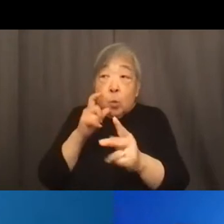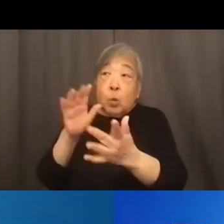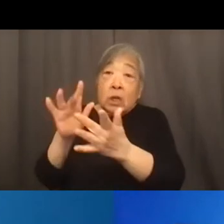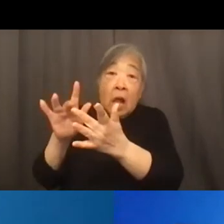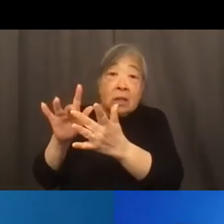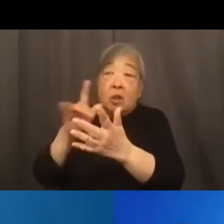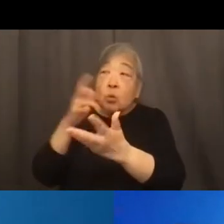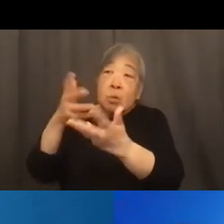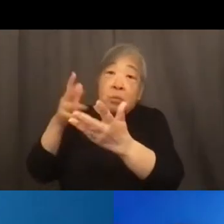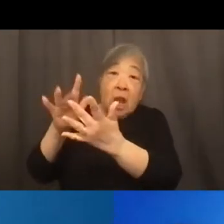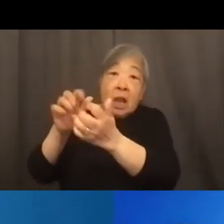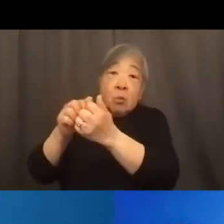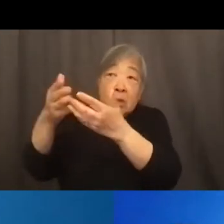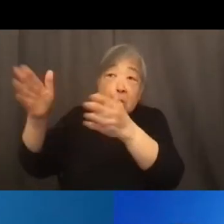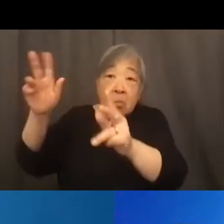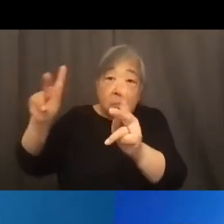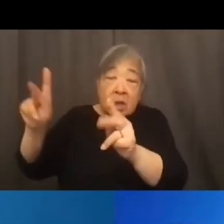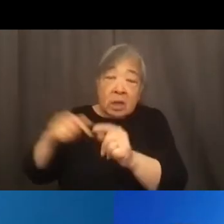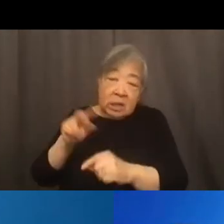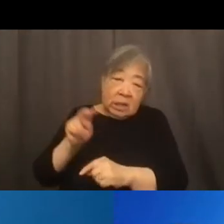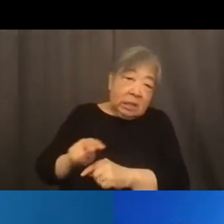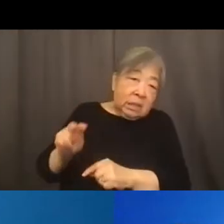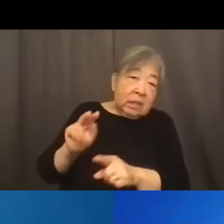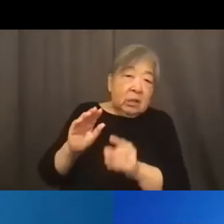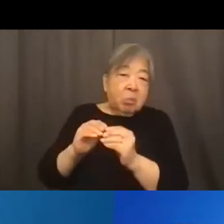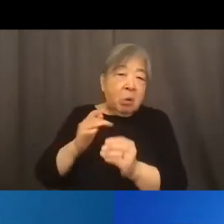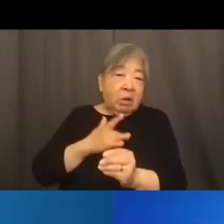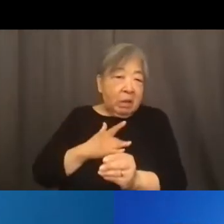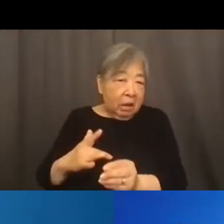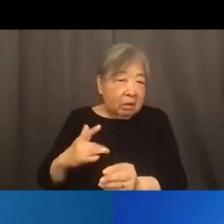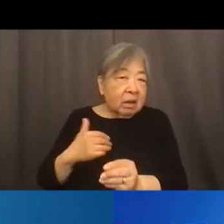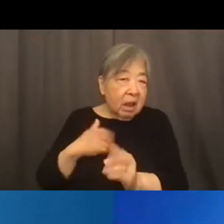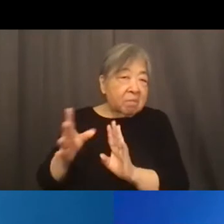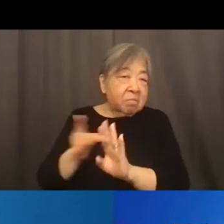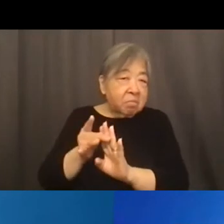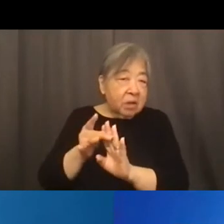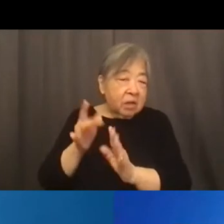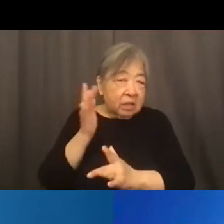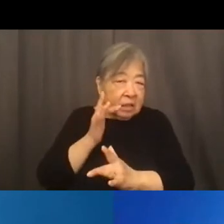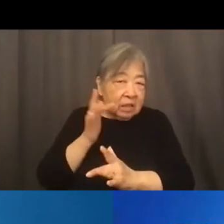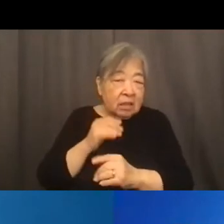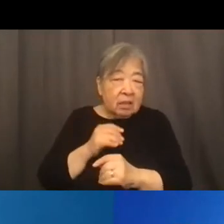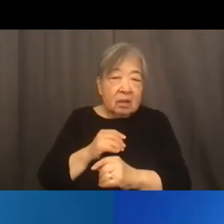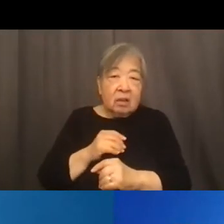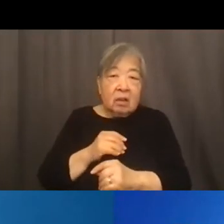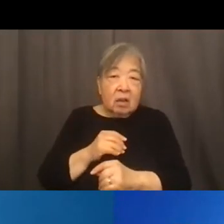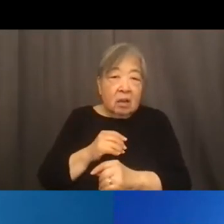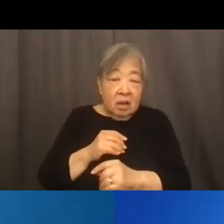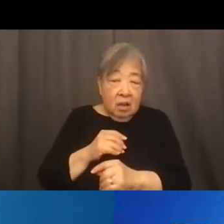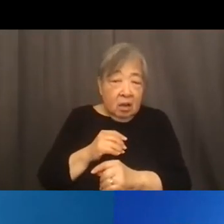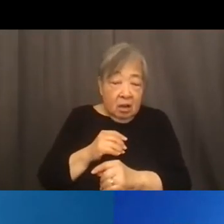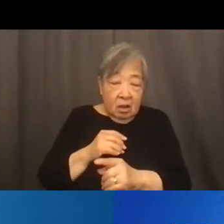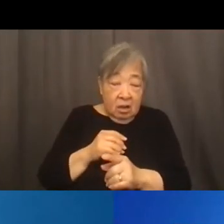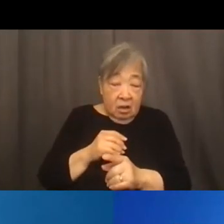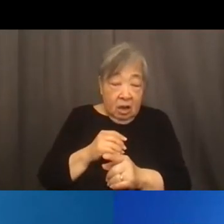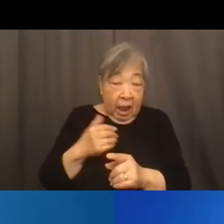and who may be viewed as more likely to have an infectious disease applying those types of rules could have